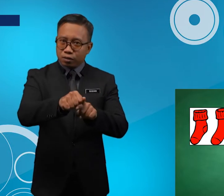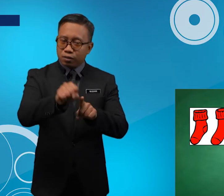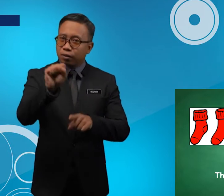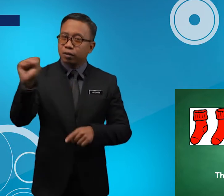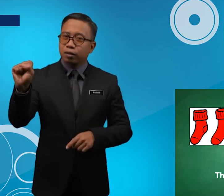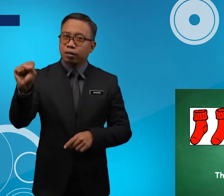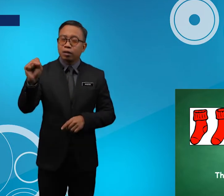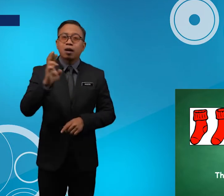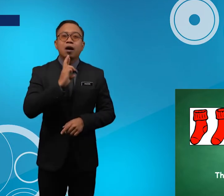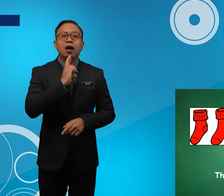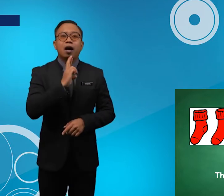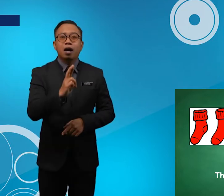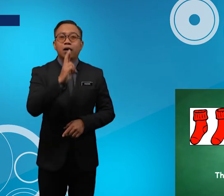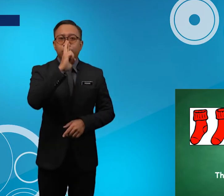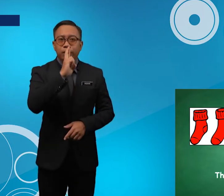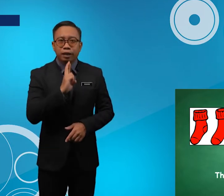Are Red